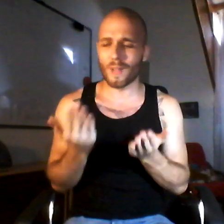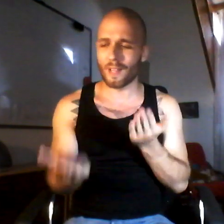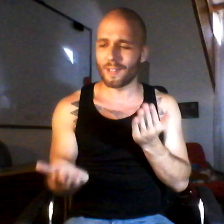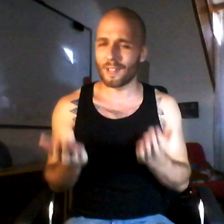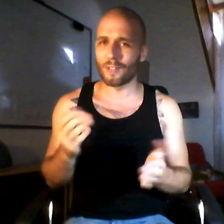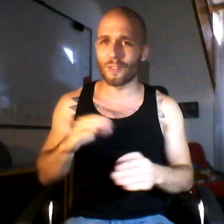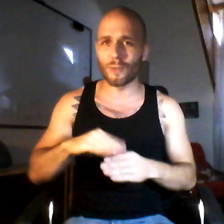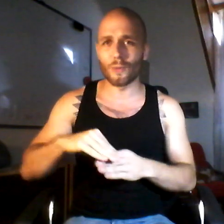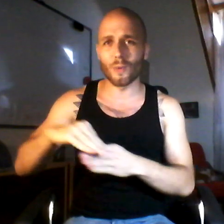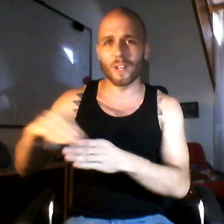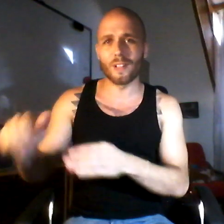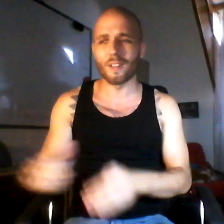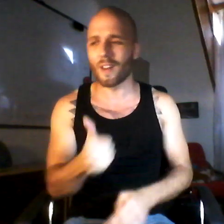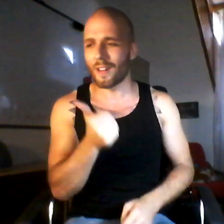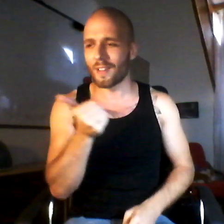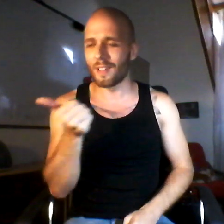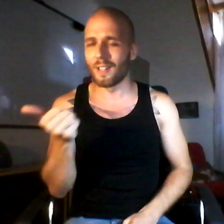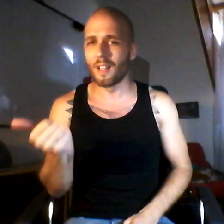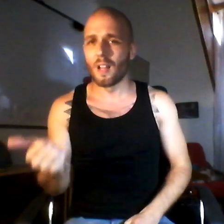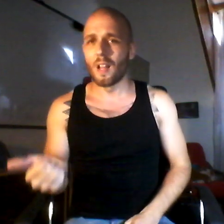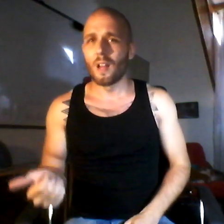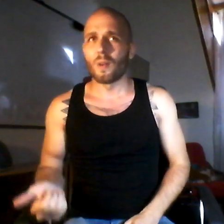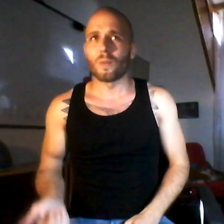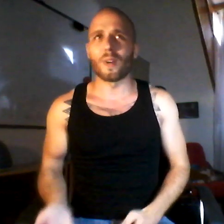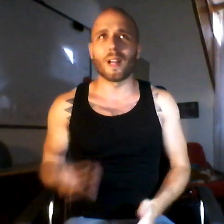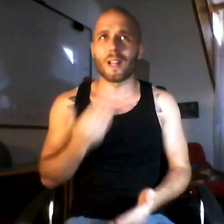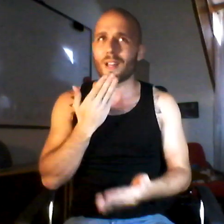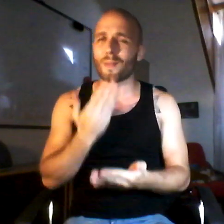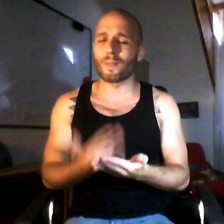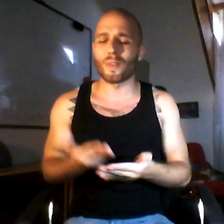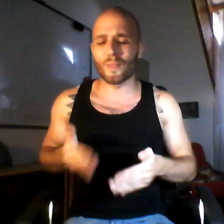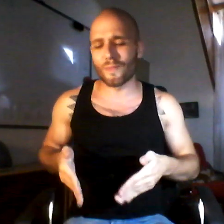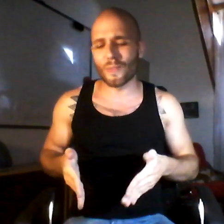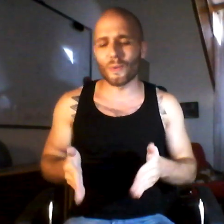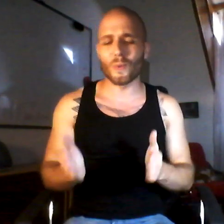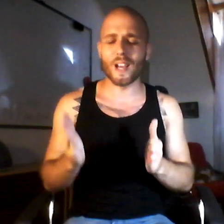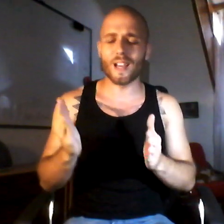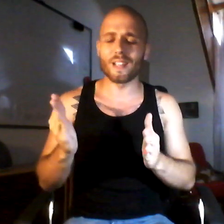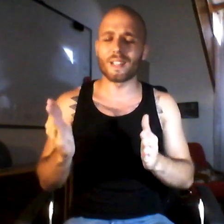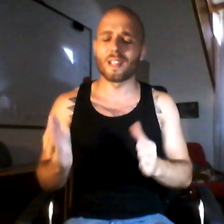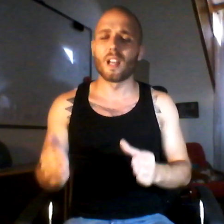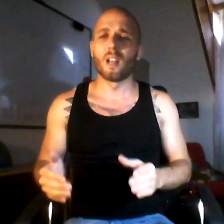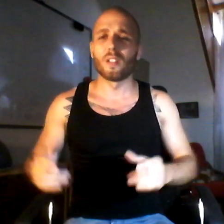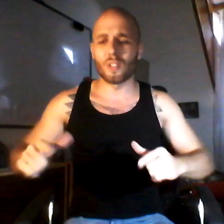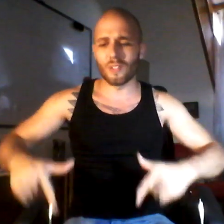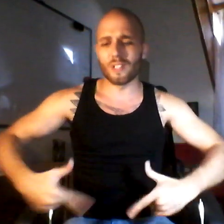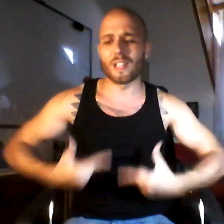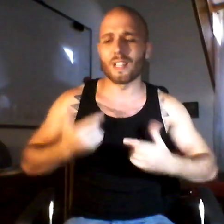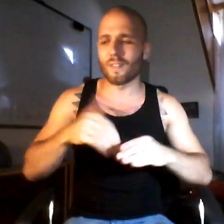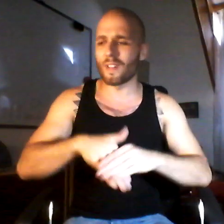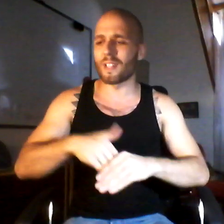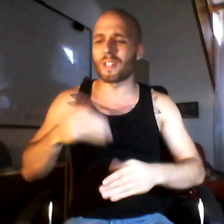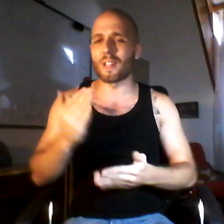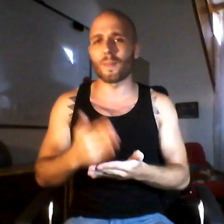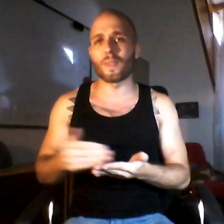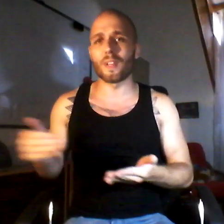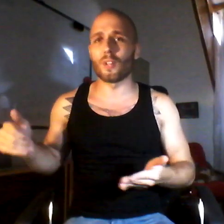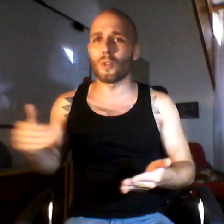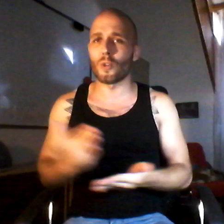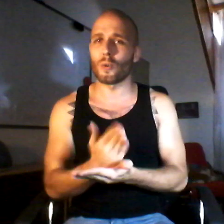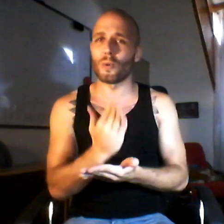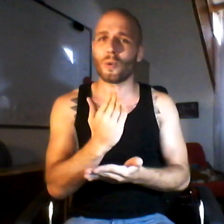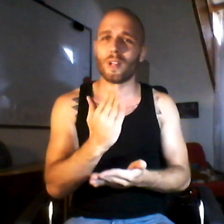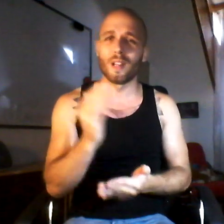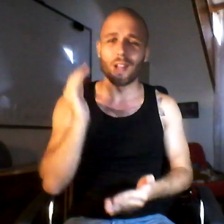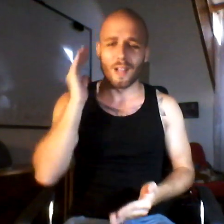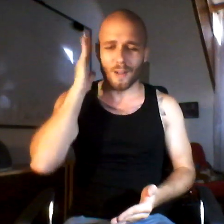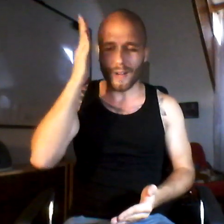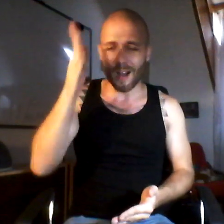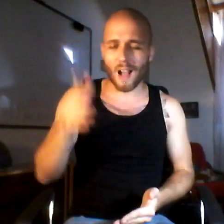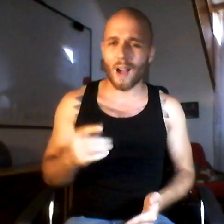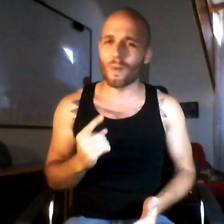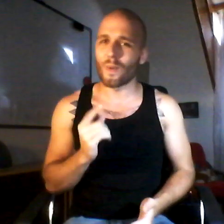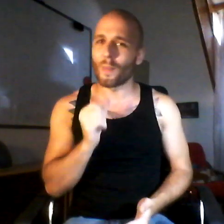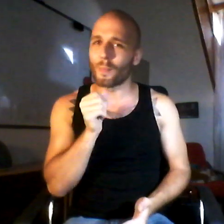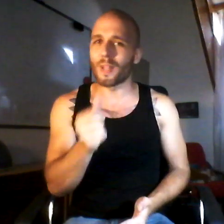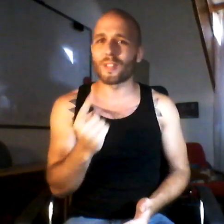might lead to another There are different ways to live with something new Oh, how I miss